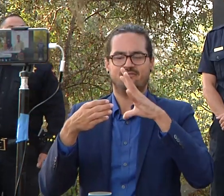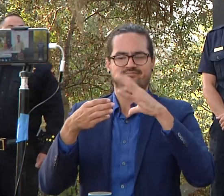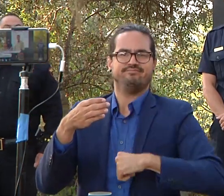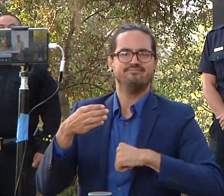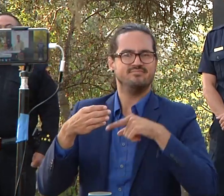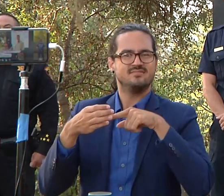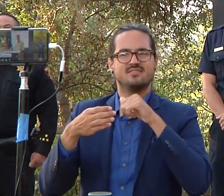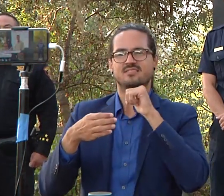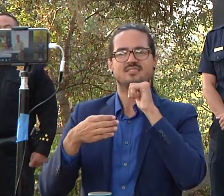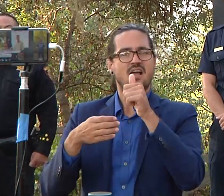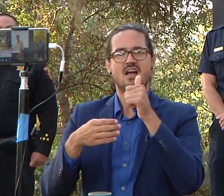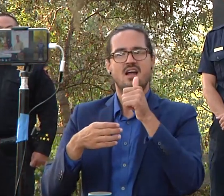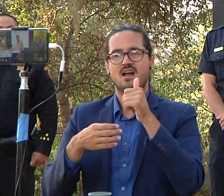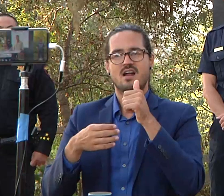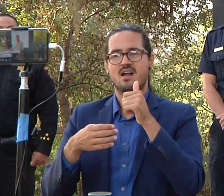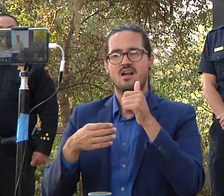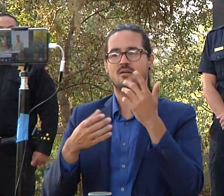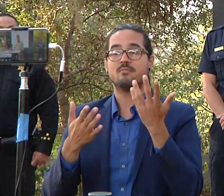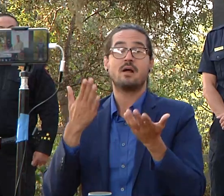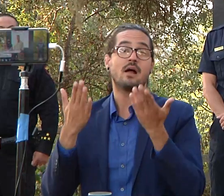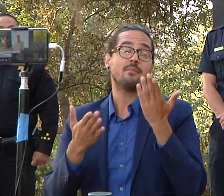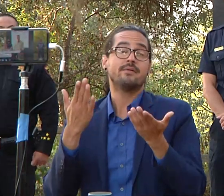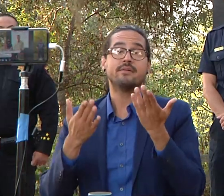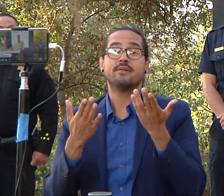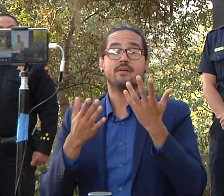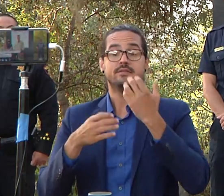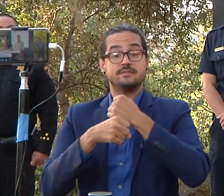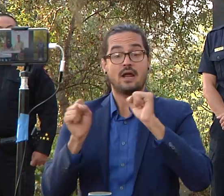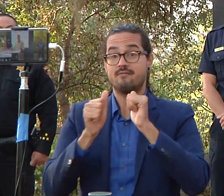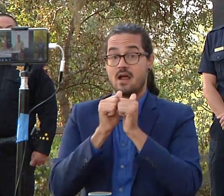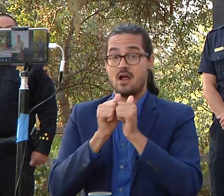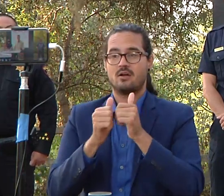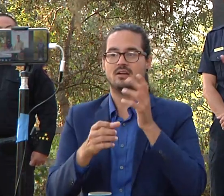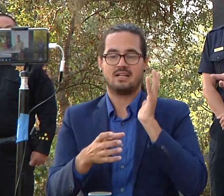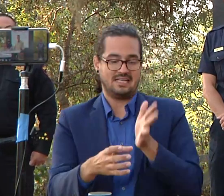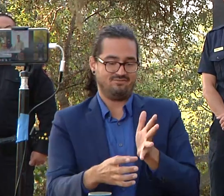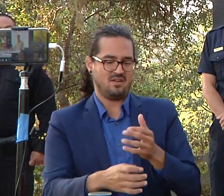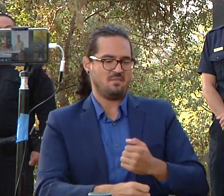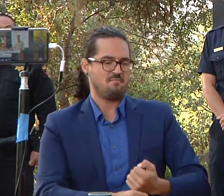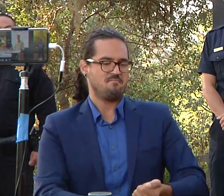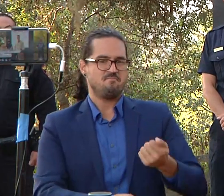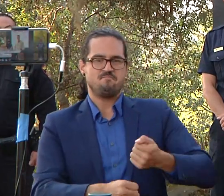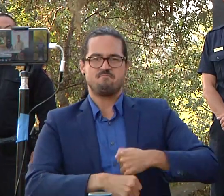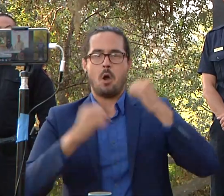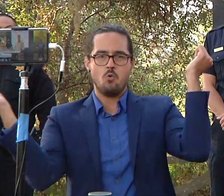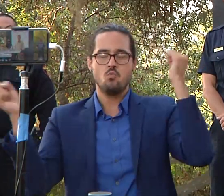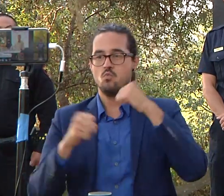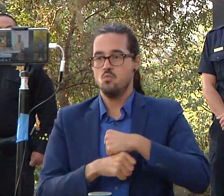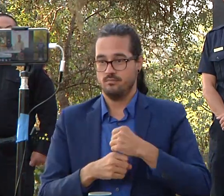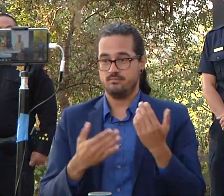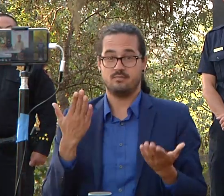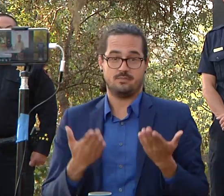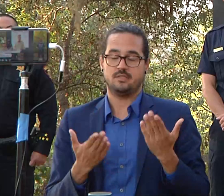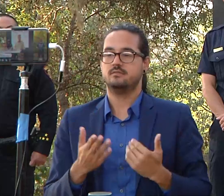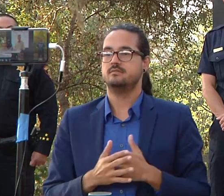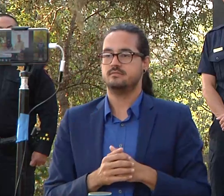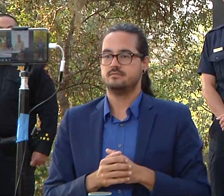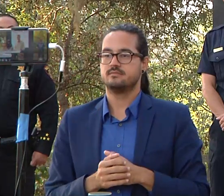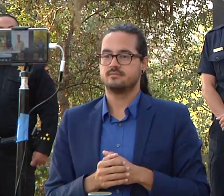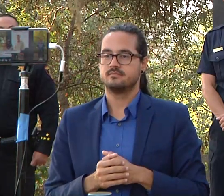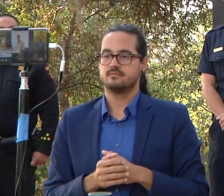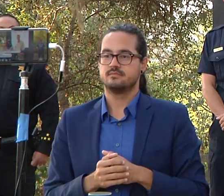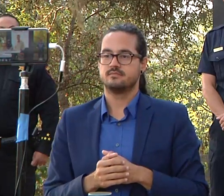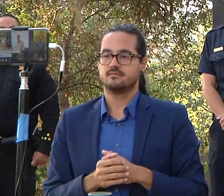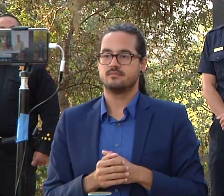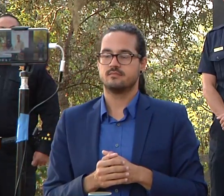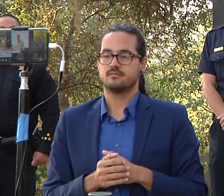variety of different ways which could mean detonating it in place uh but there's a lot of information that come out of that they'll go back and look at it and look at forensics and be able